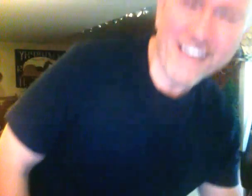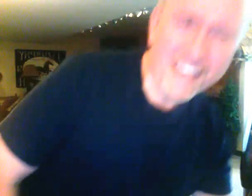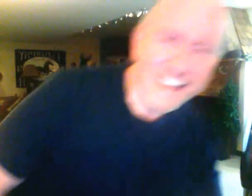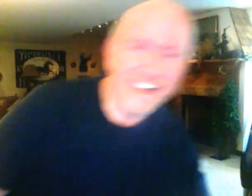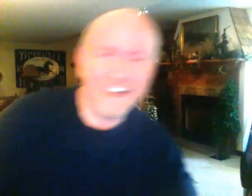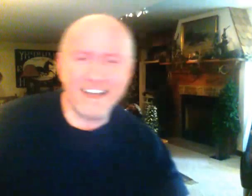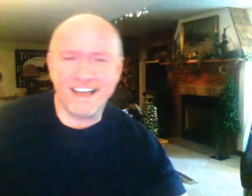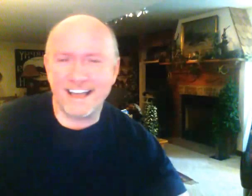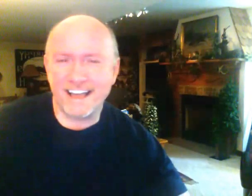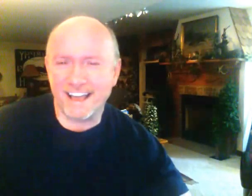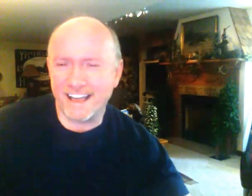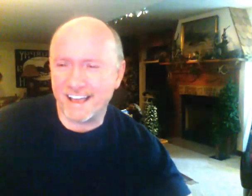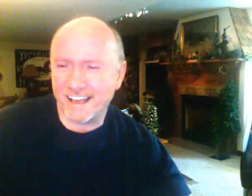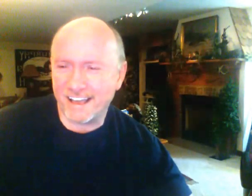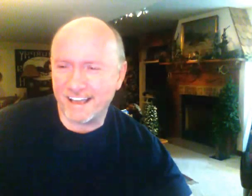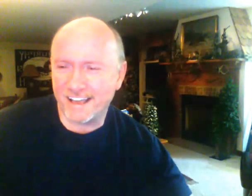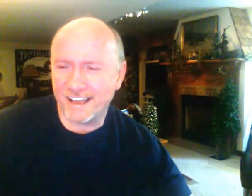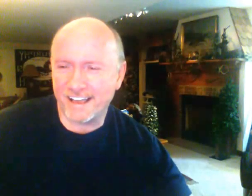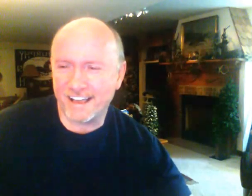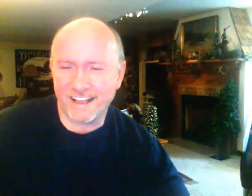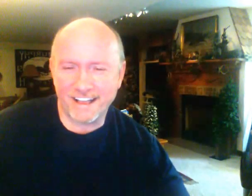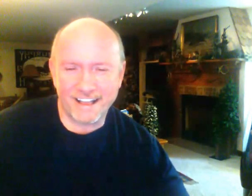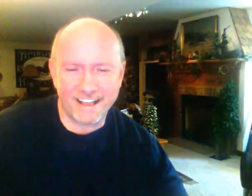I do believe have